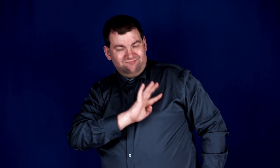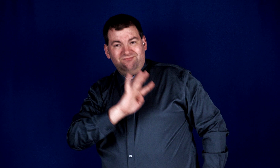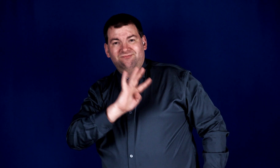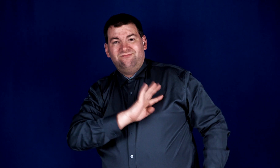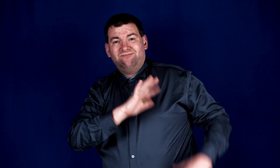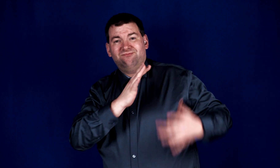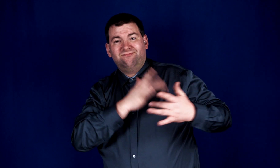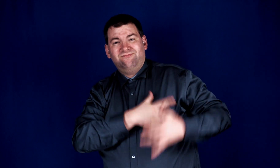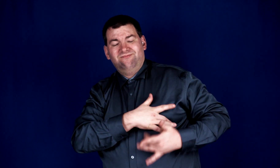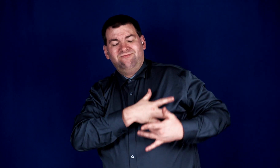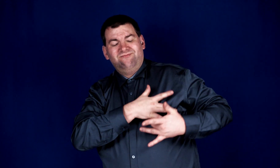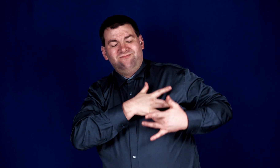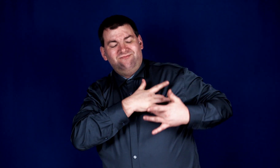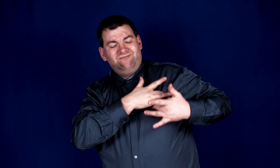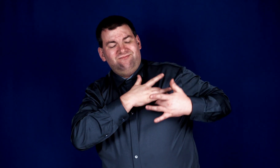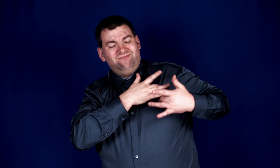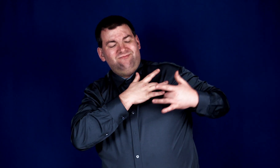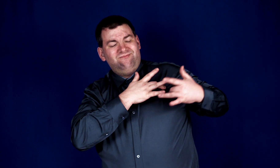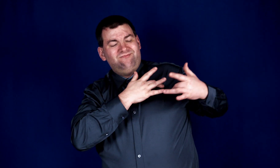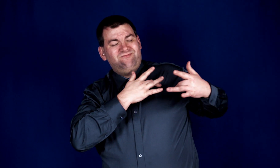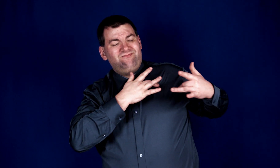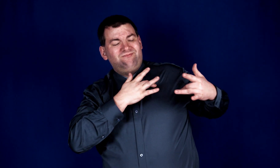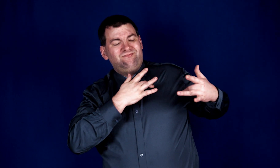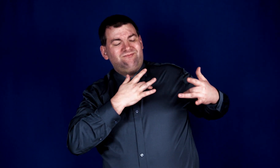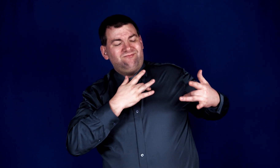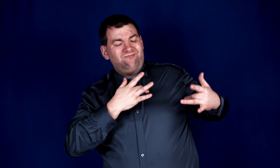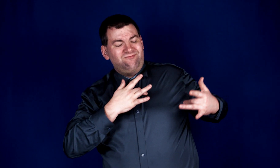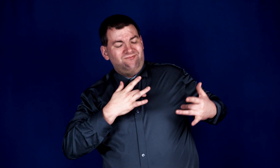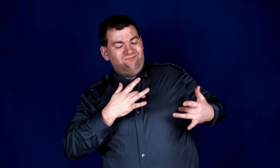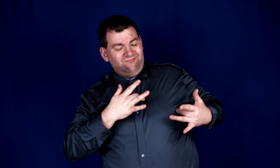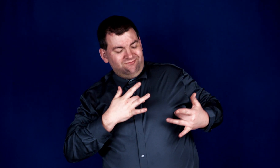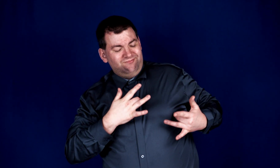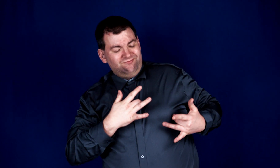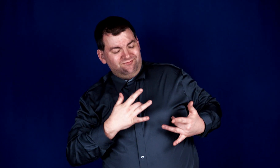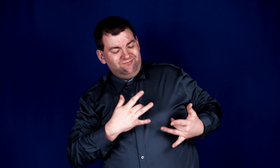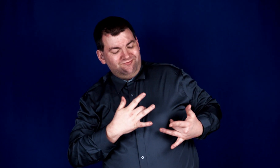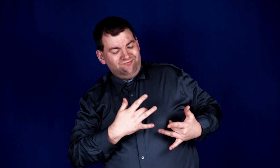your heart